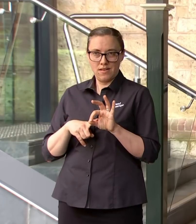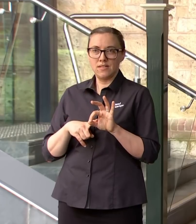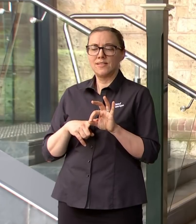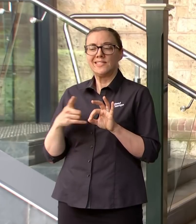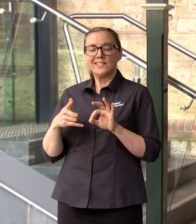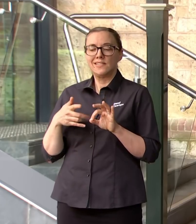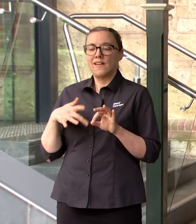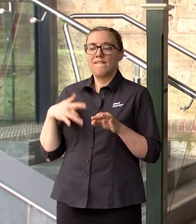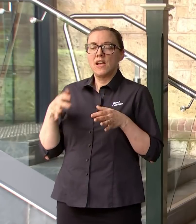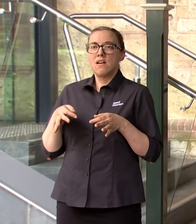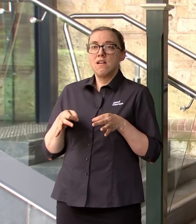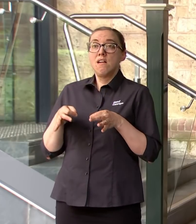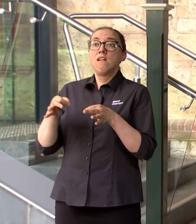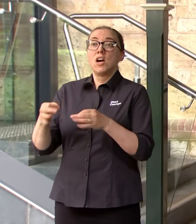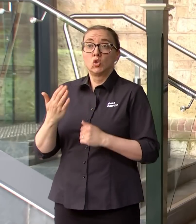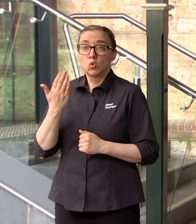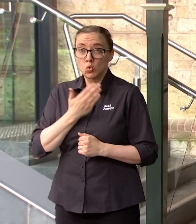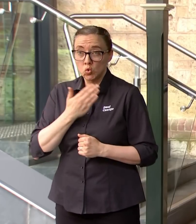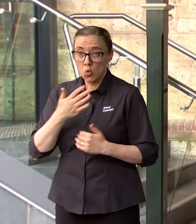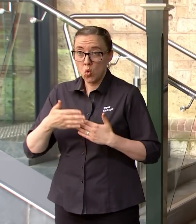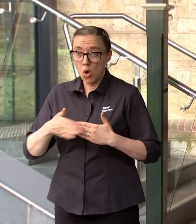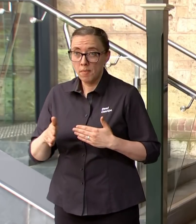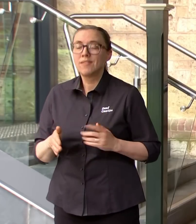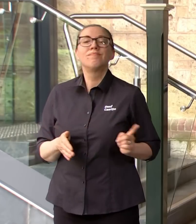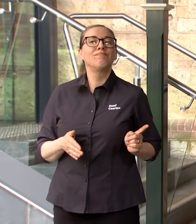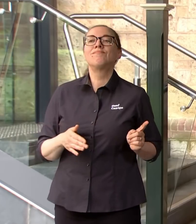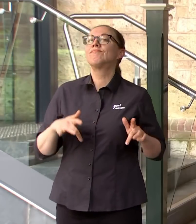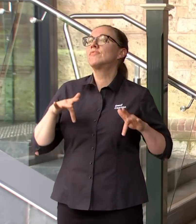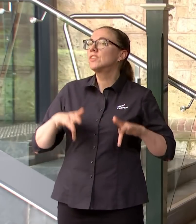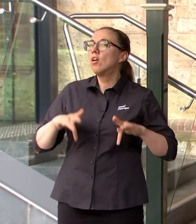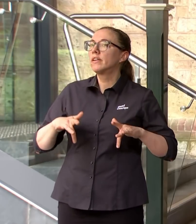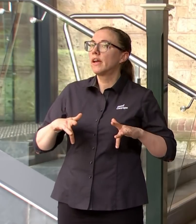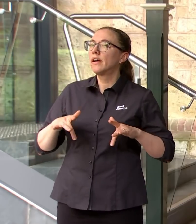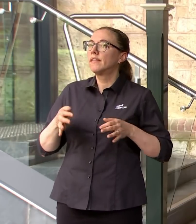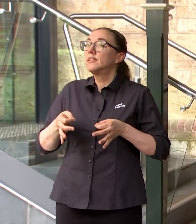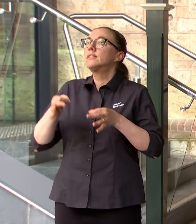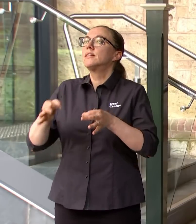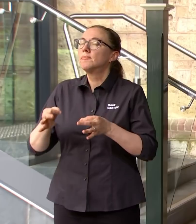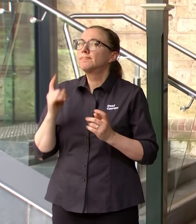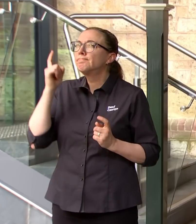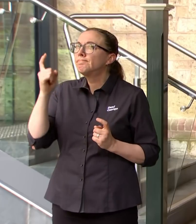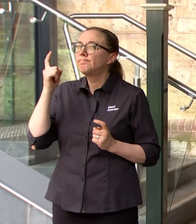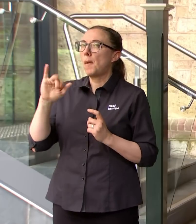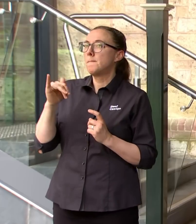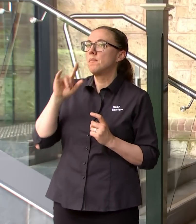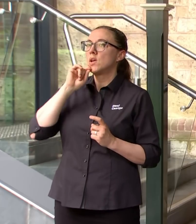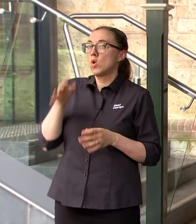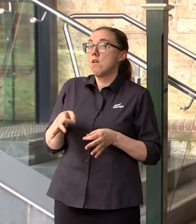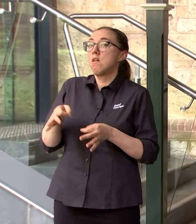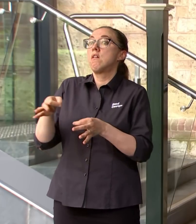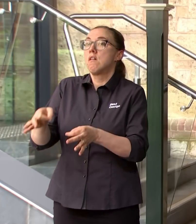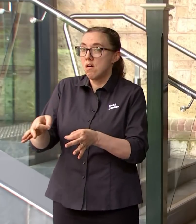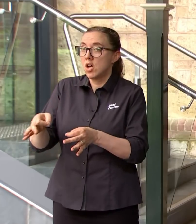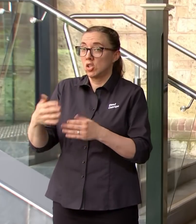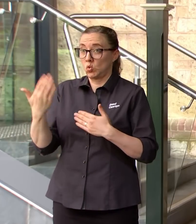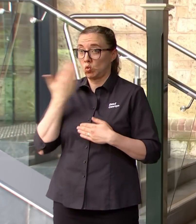vaccinated they haven't pushed back school they've only suggested that that's one option that they're considering what about here in South Australia considering pushing back to start